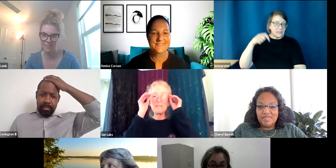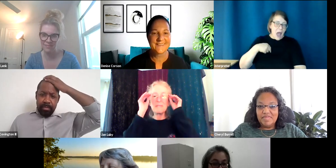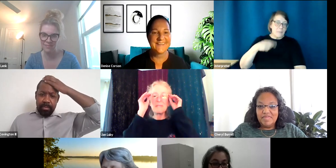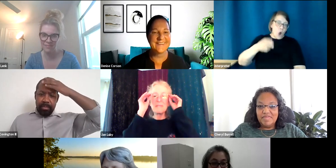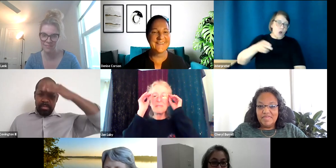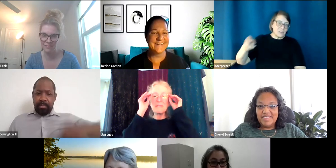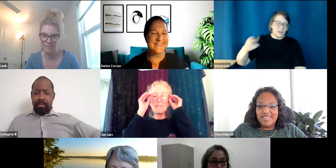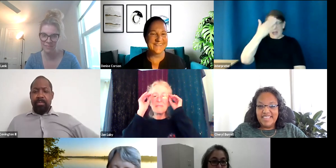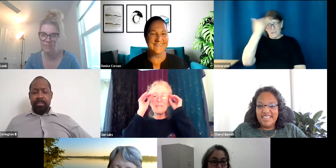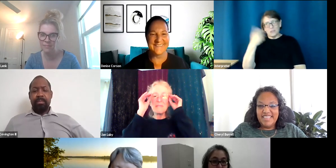introduce.